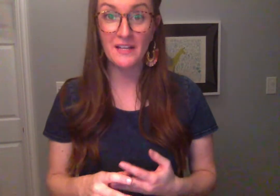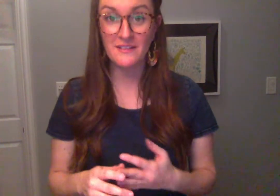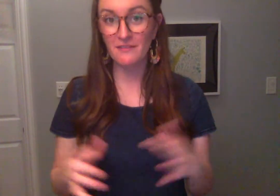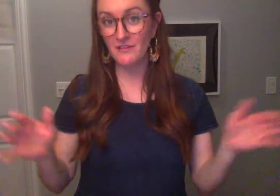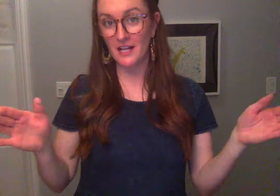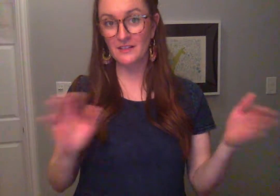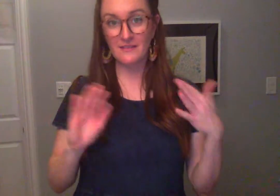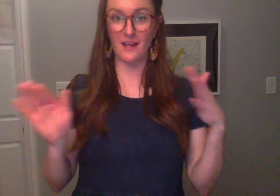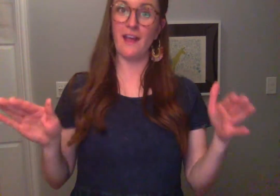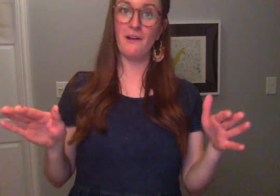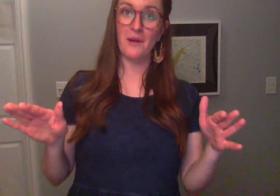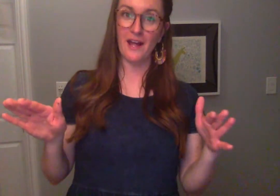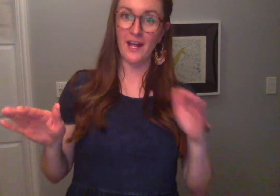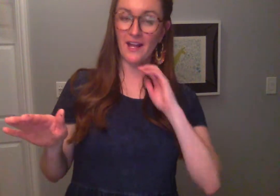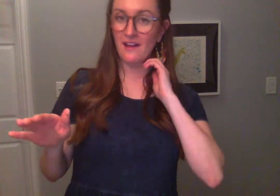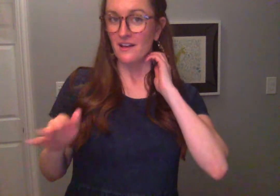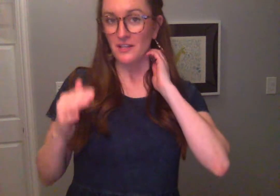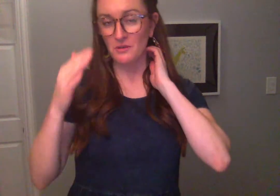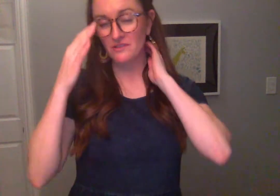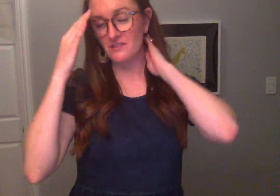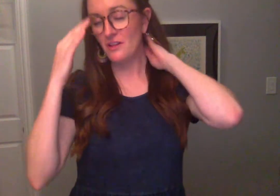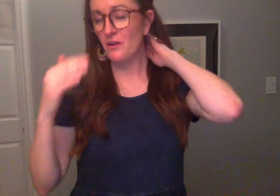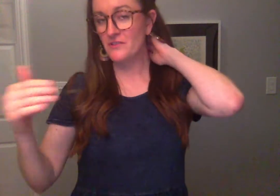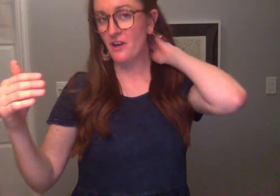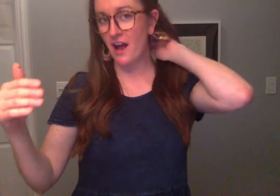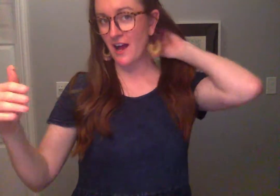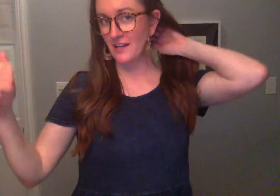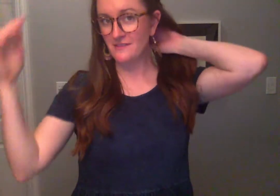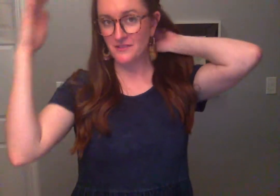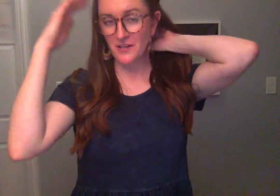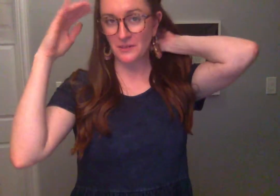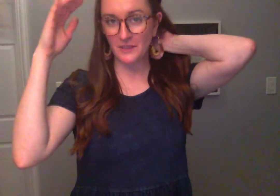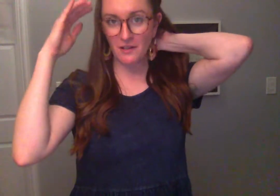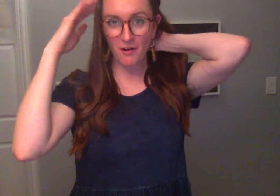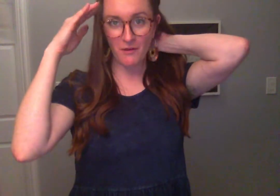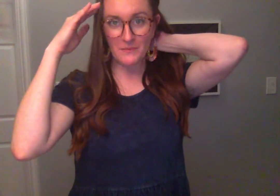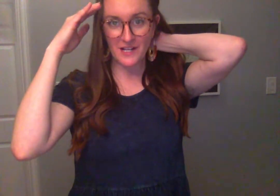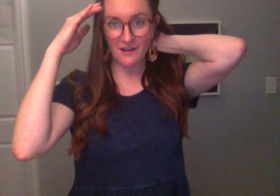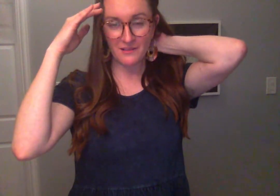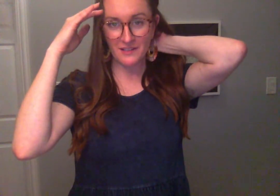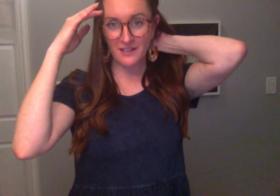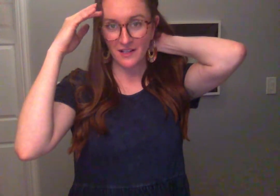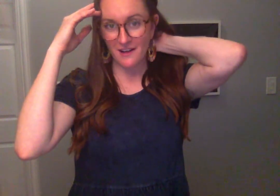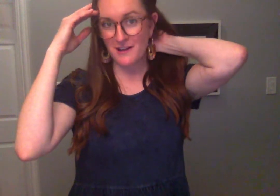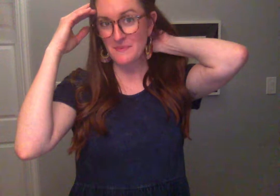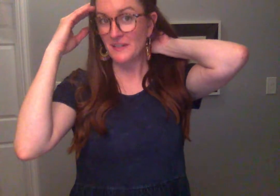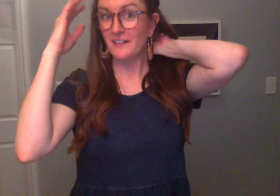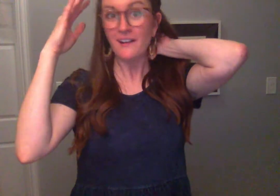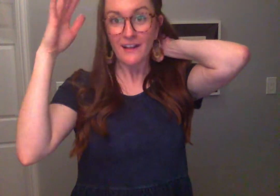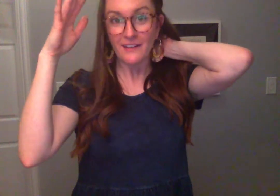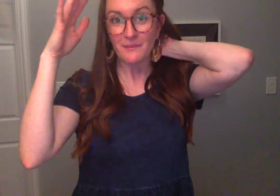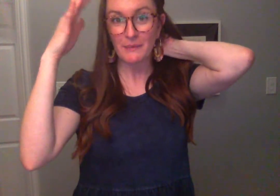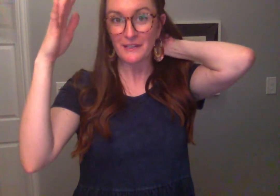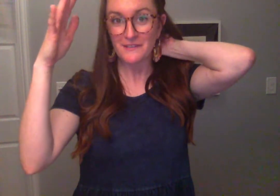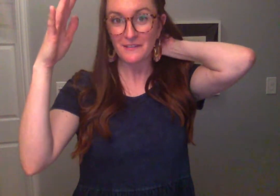If not, that's a-okay. You can just close your eyes and try to really calm down in your head by yourself,